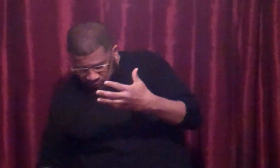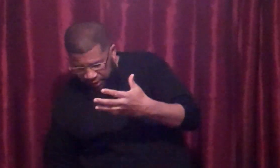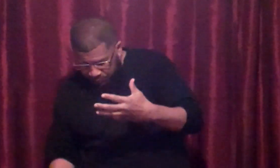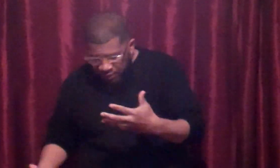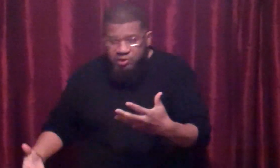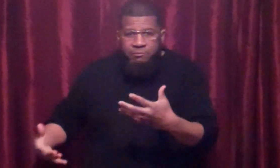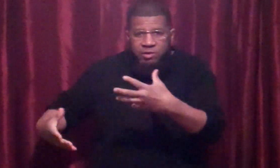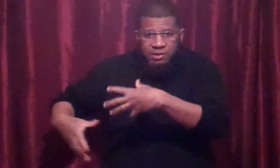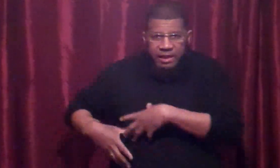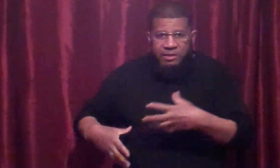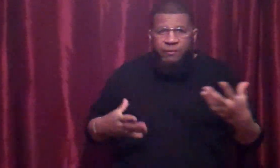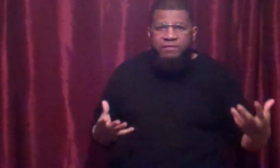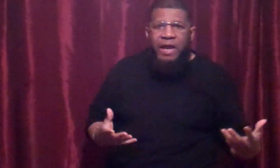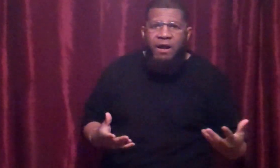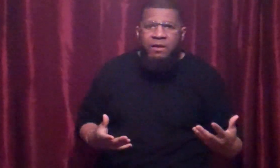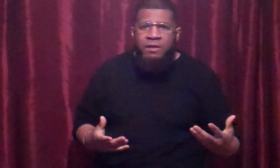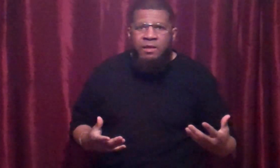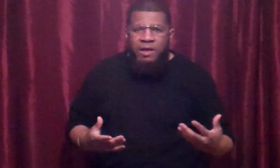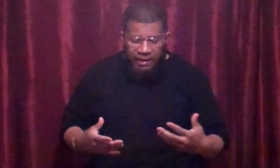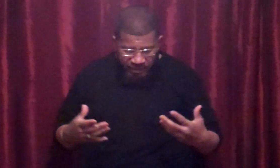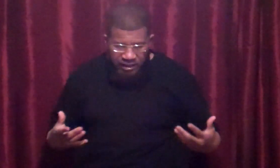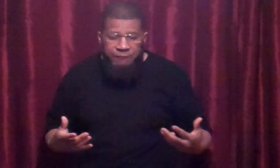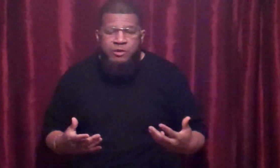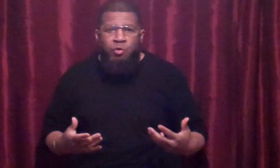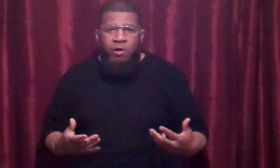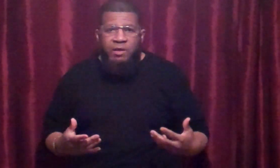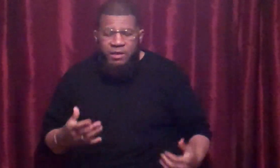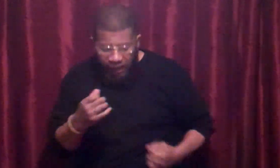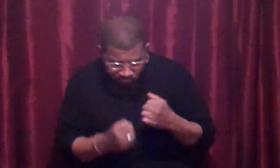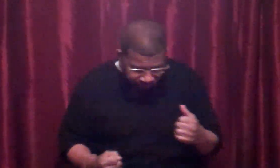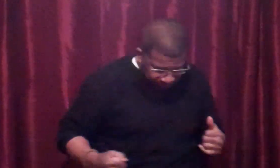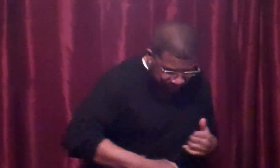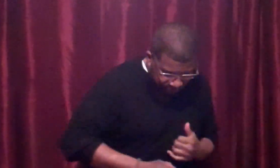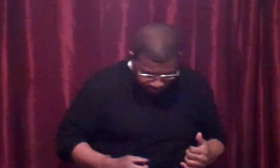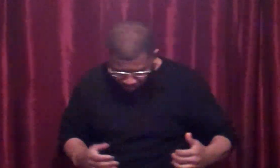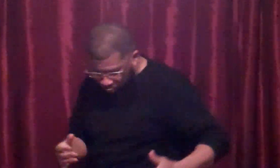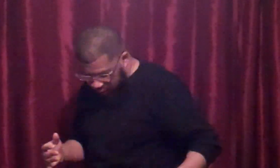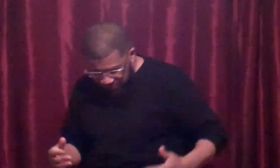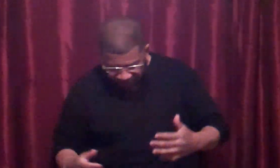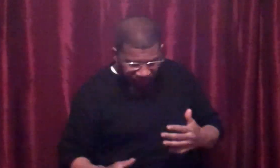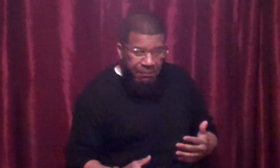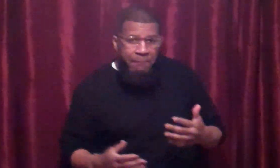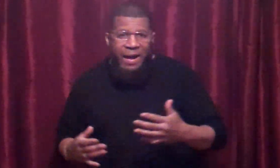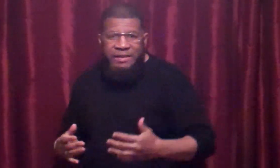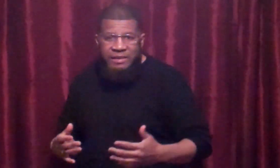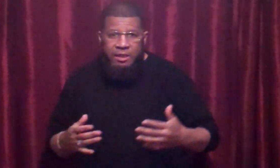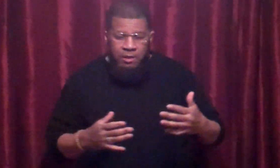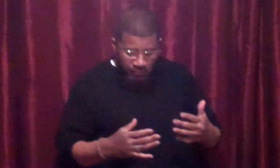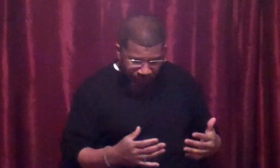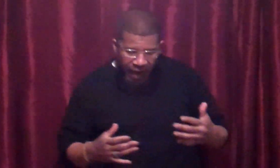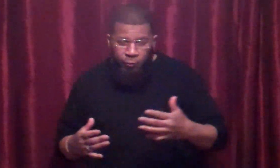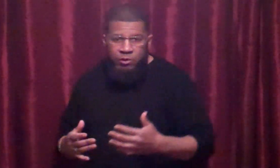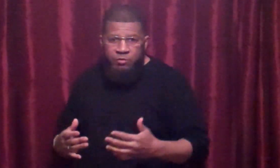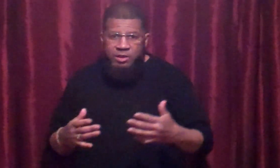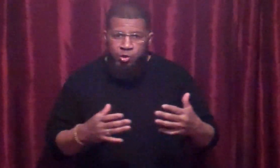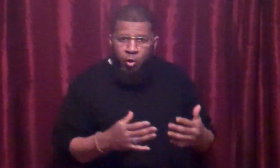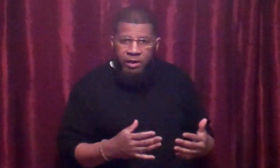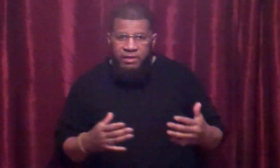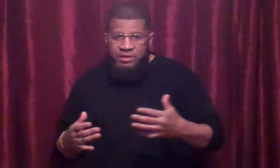like, punch him because his head's right there. And I didn't have the torque. I couldn't get the torque behind my body. To get power, you need torque and